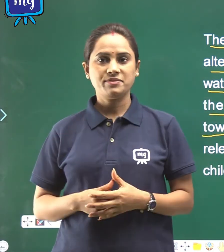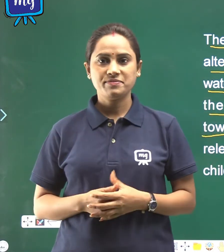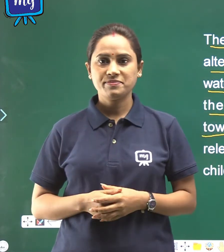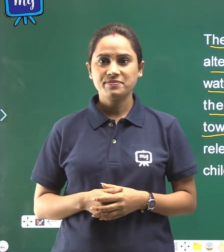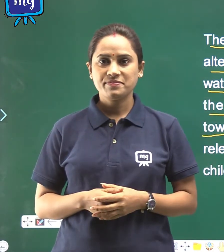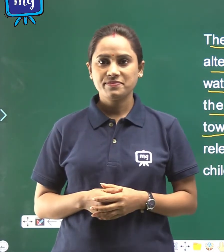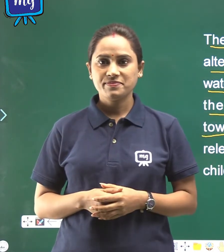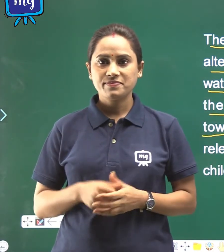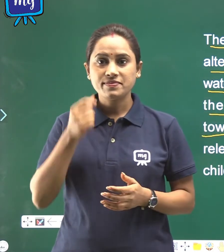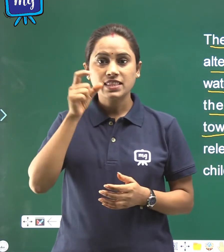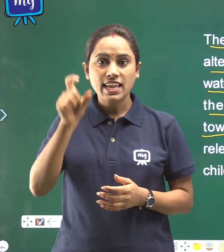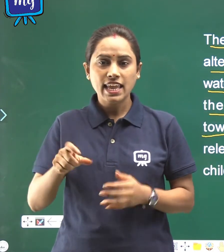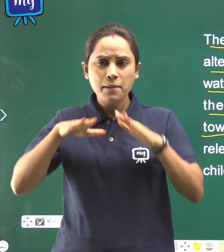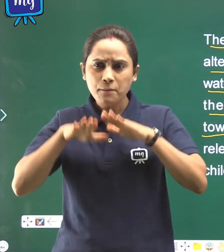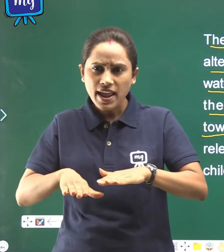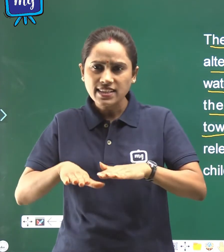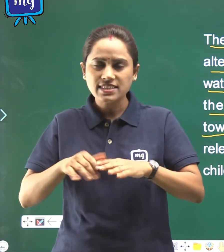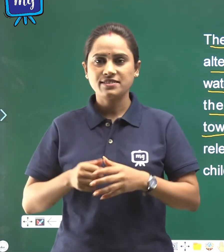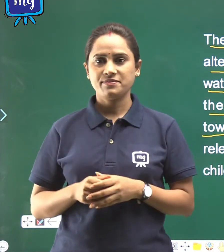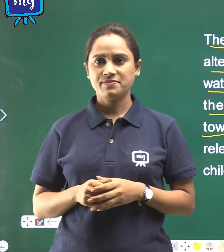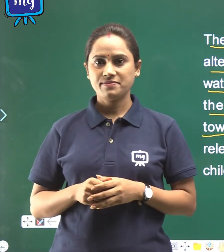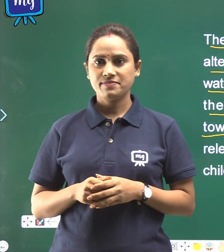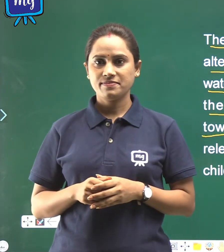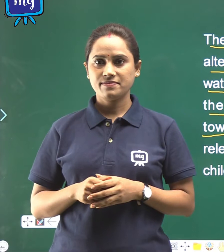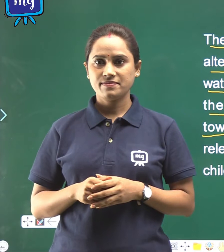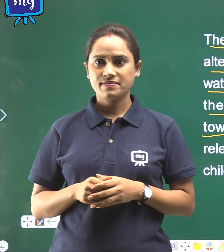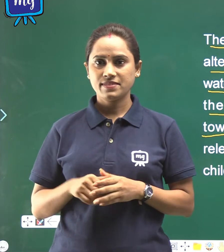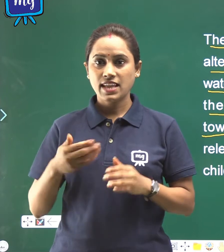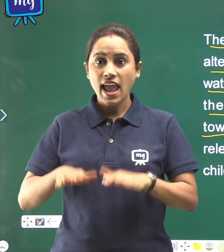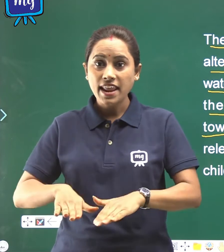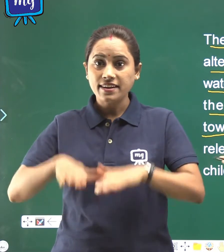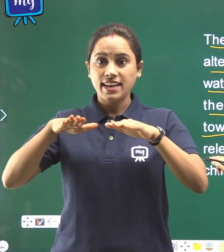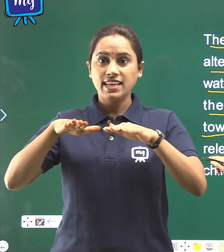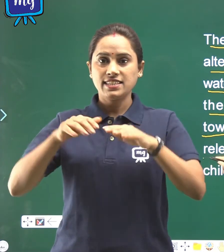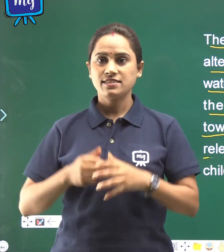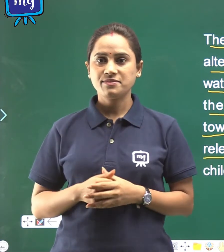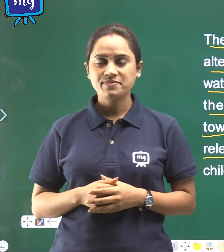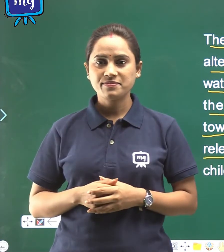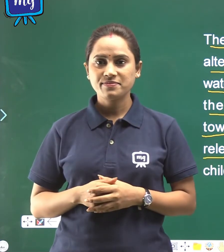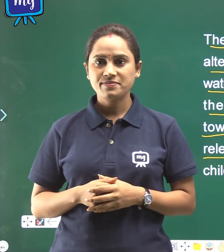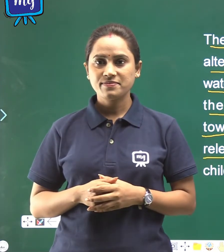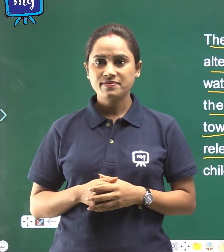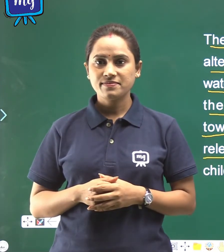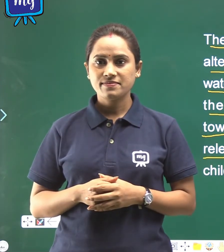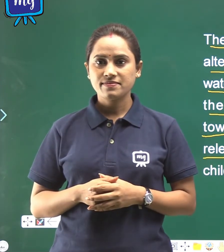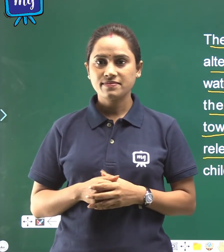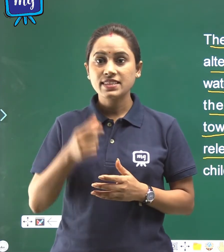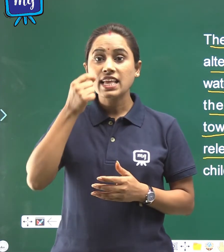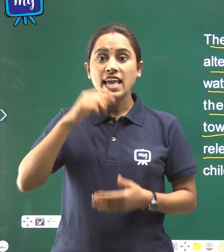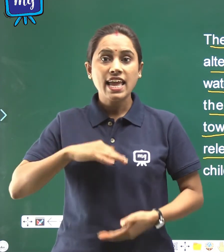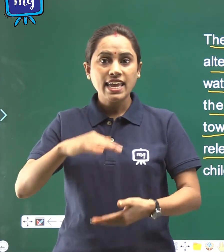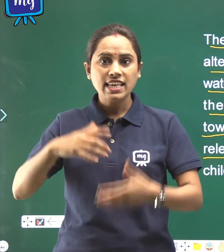He pressed and released his